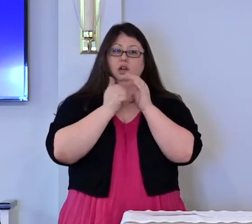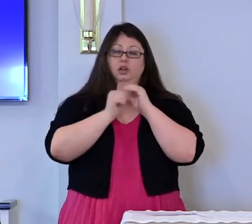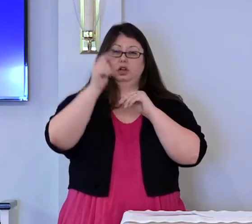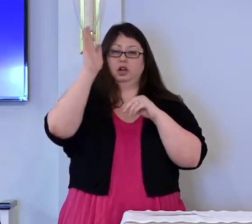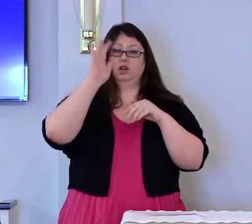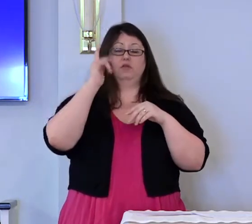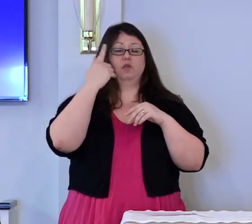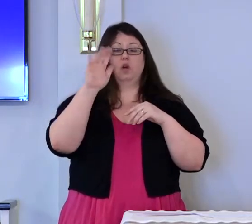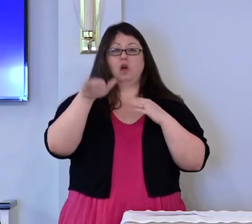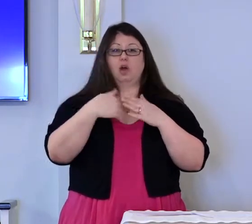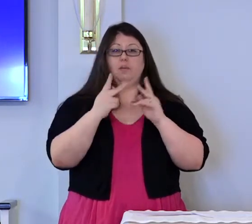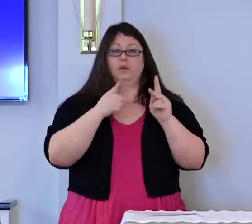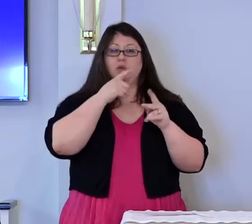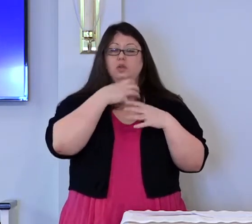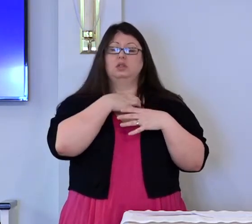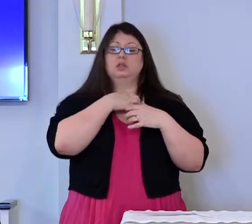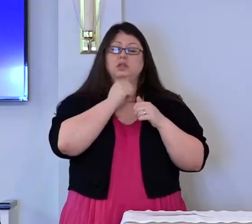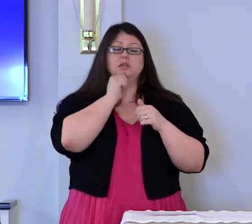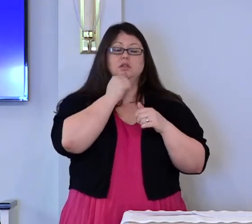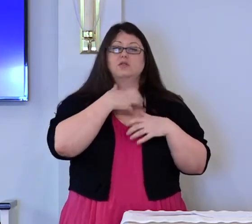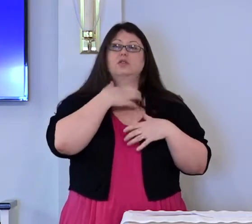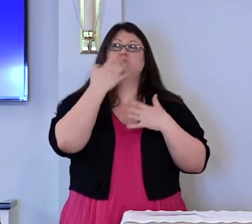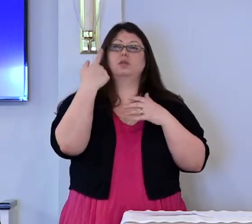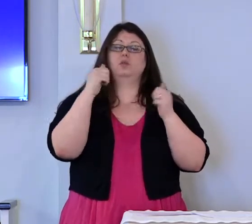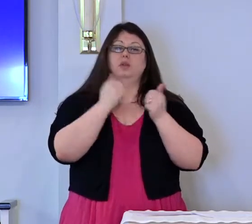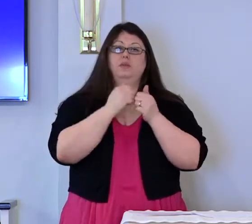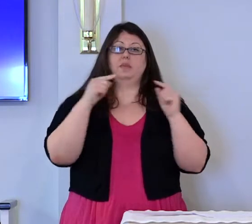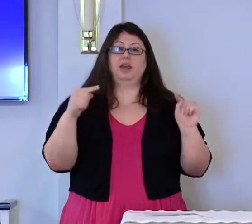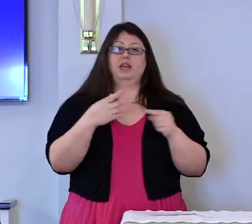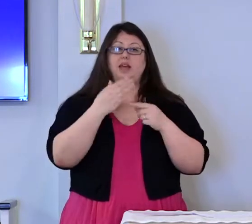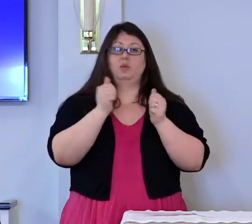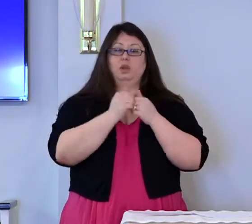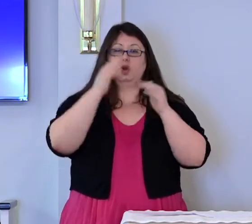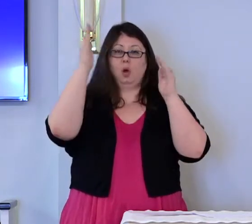cry out in pain and in hope.